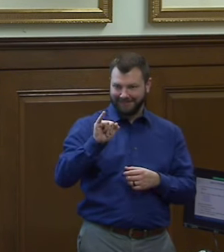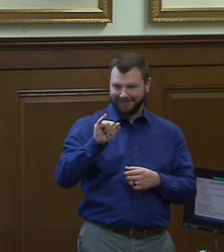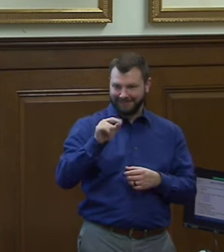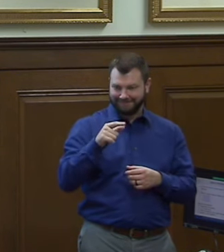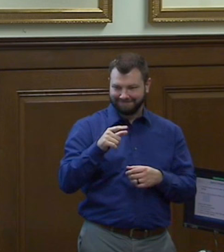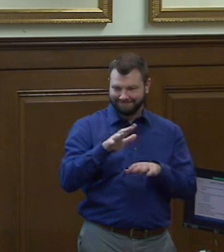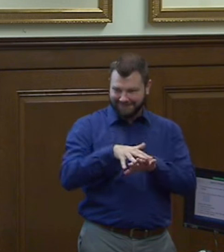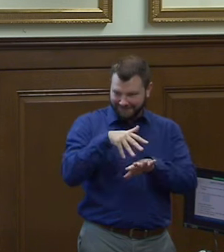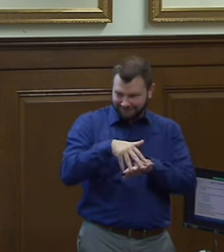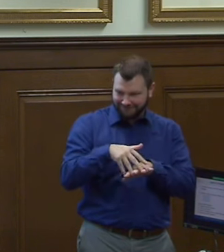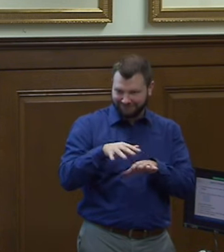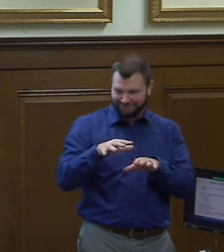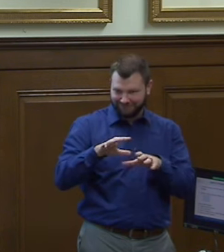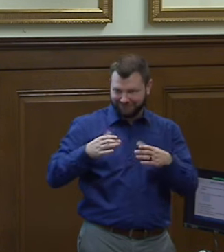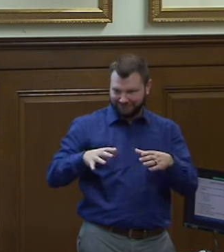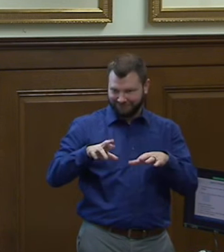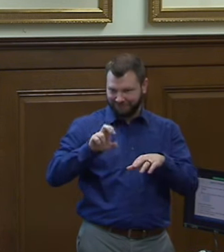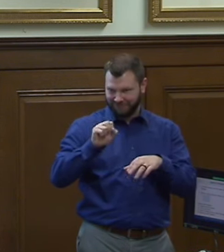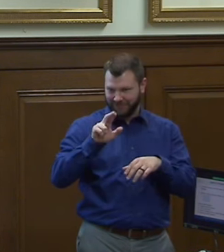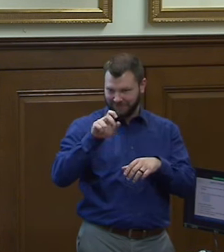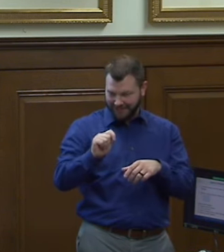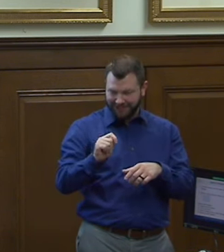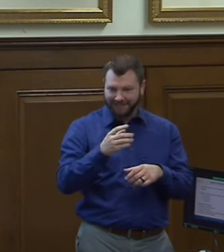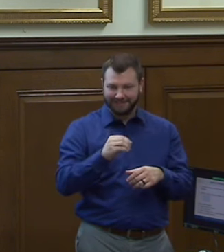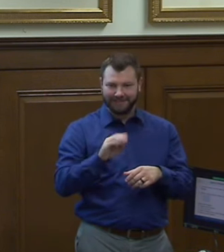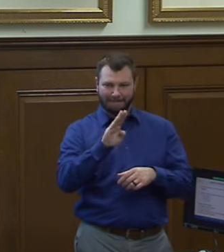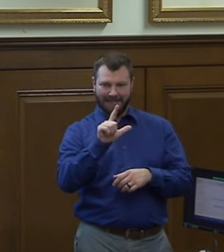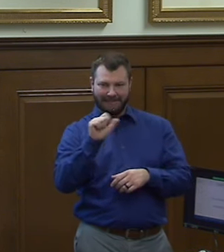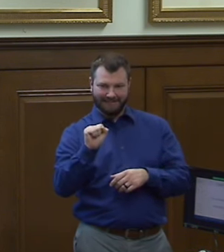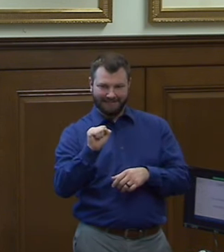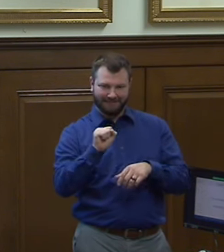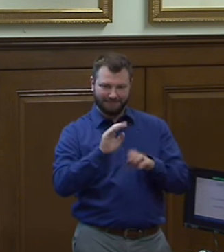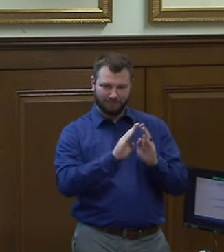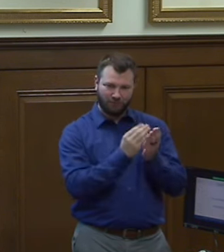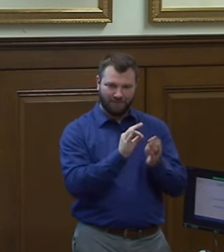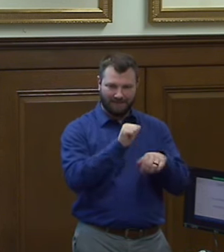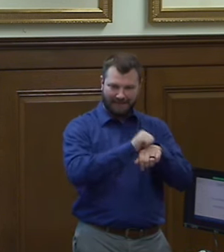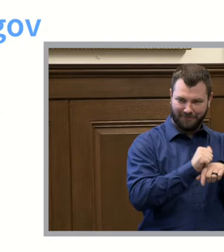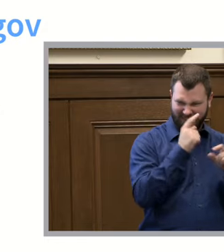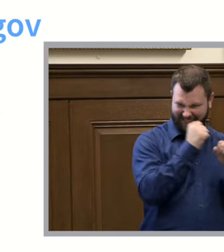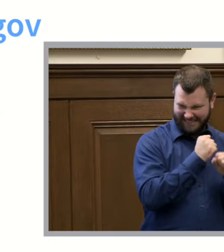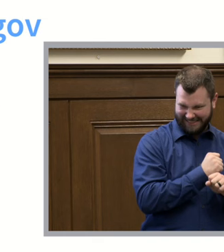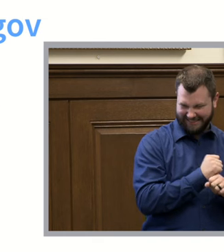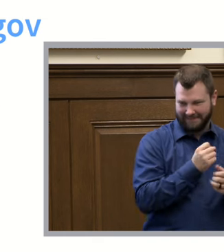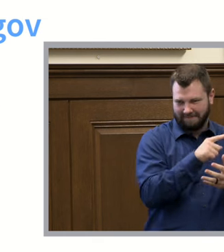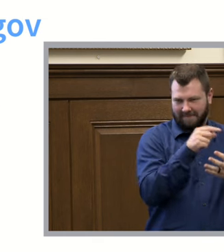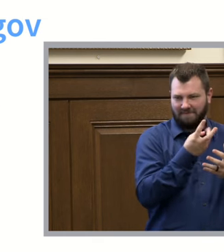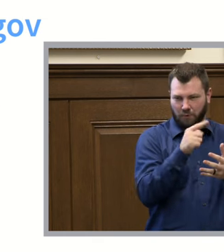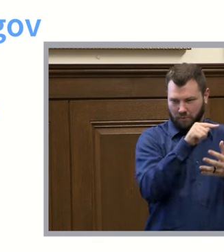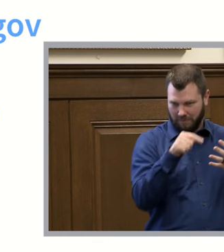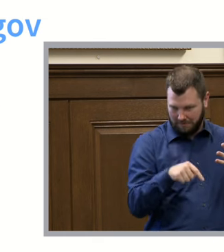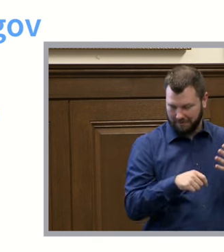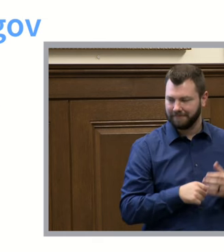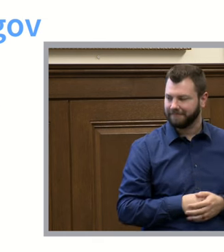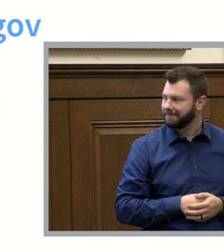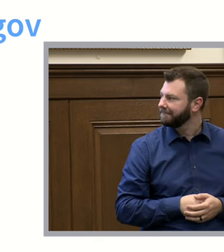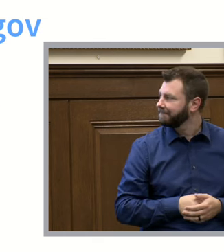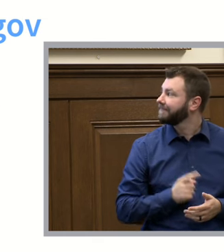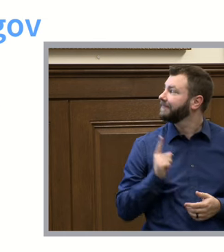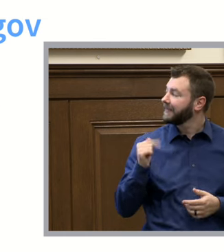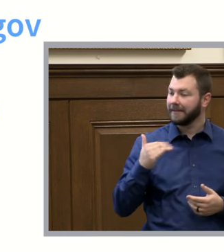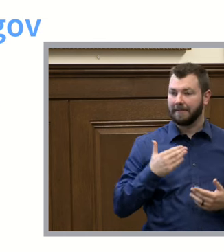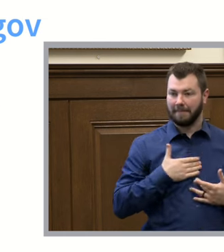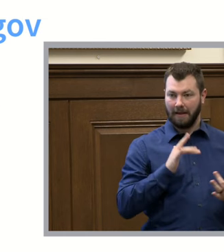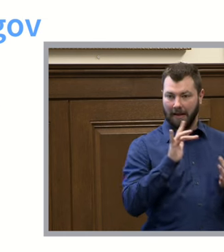statistics just to name a few and um so here is my contact